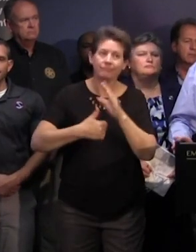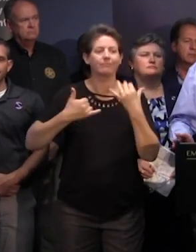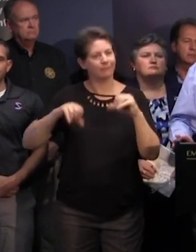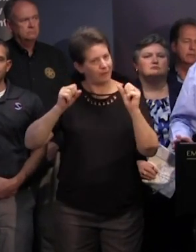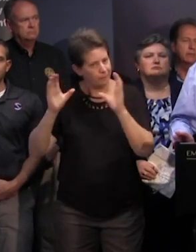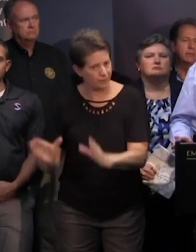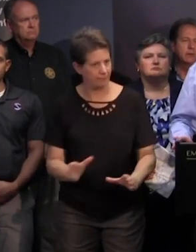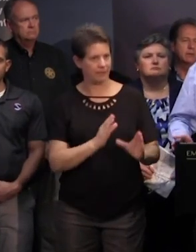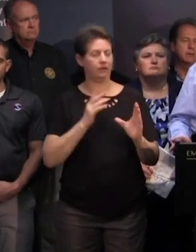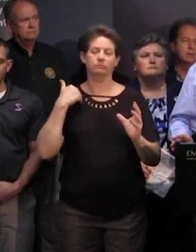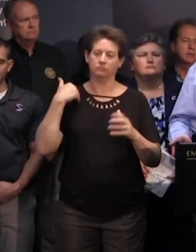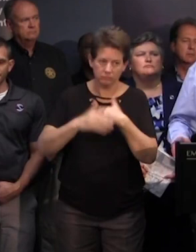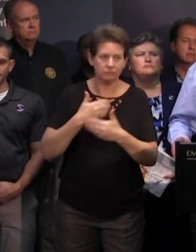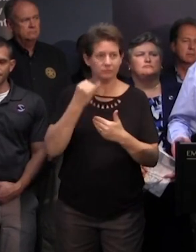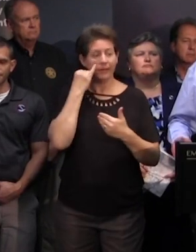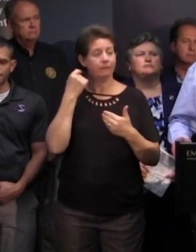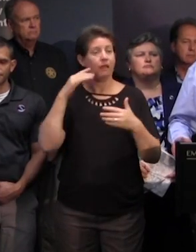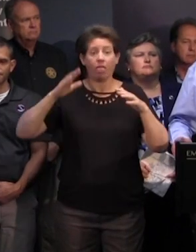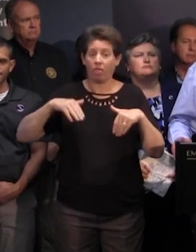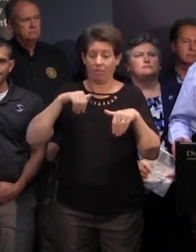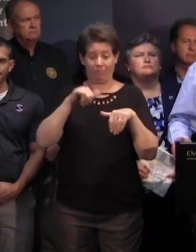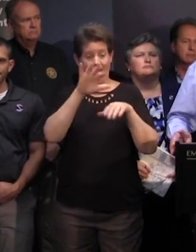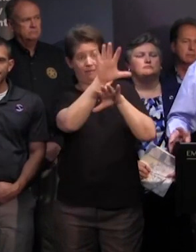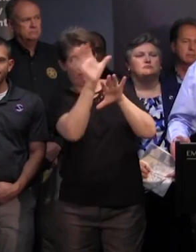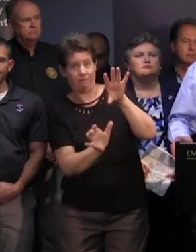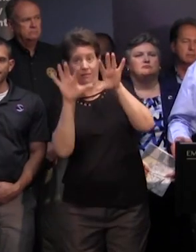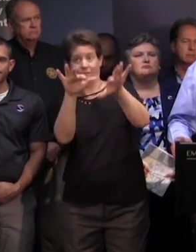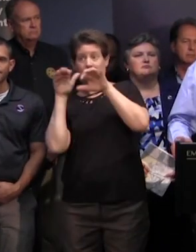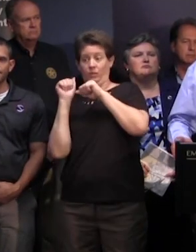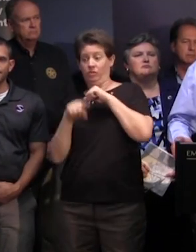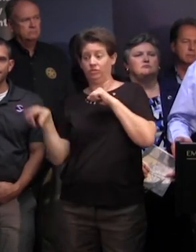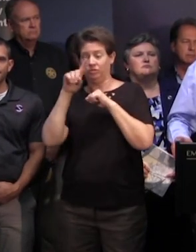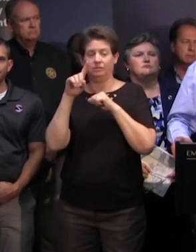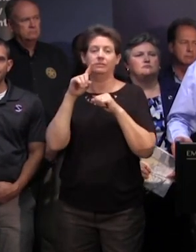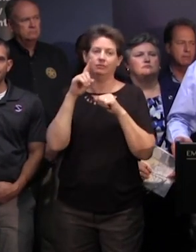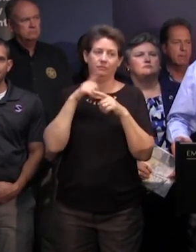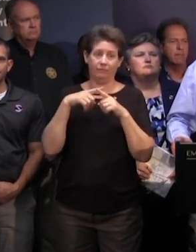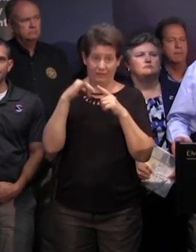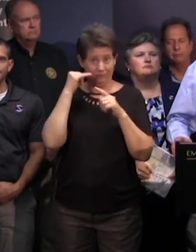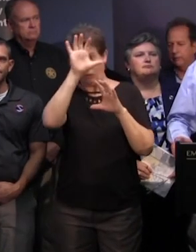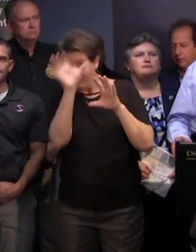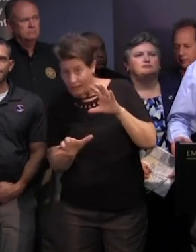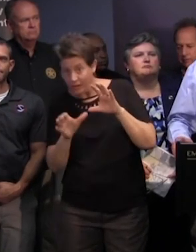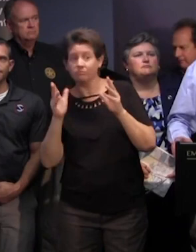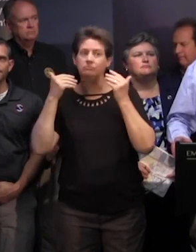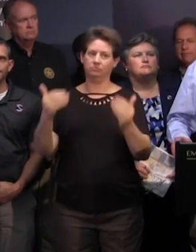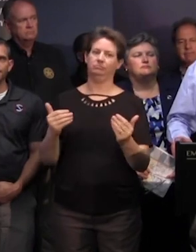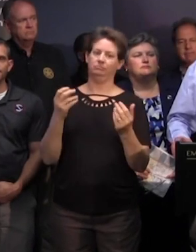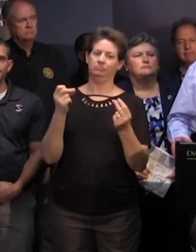prepare and get moving even if you're not in the evacuation zones if you're in the evacuation zone you need to you need to get moving